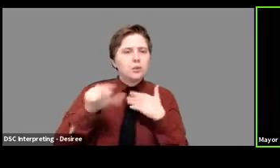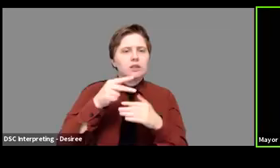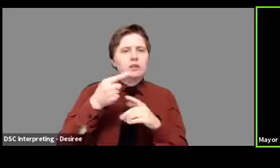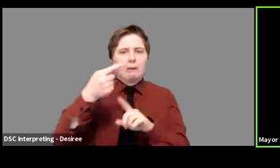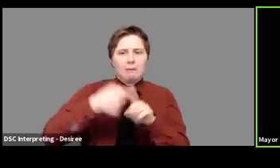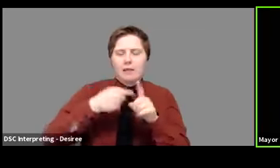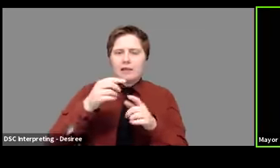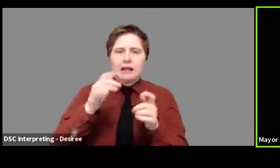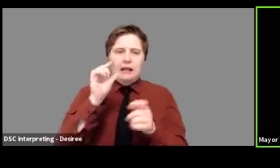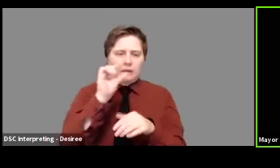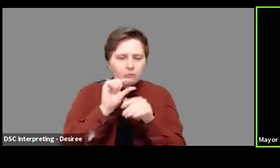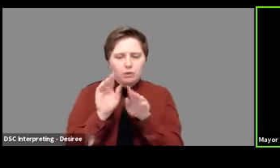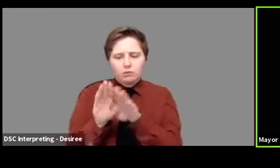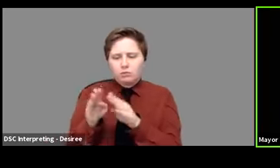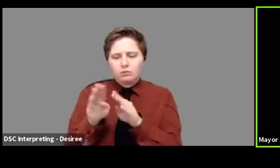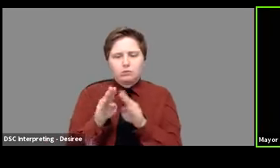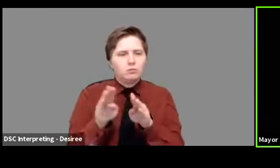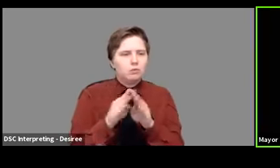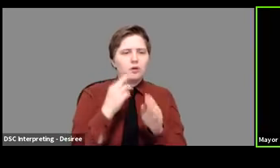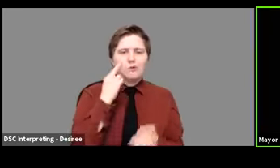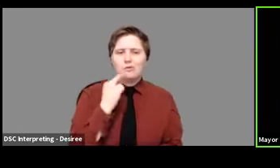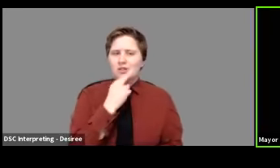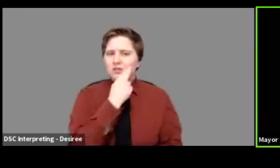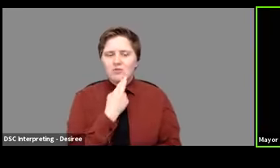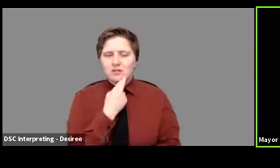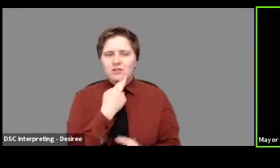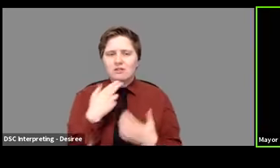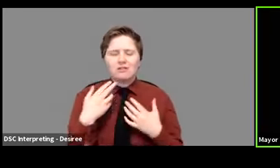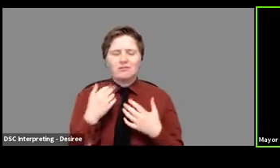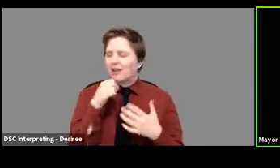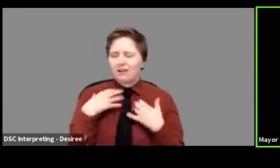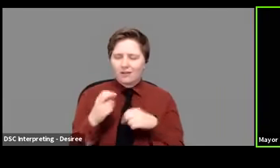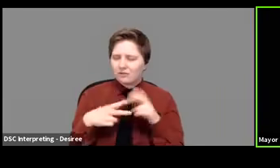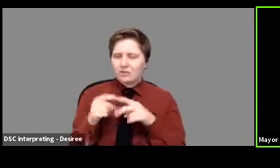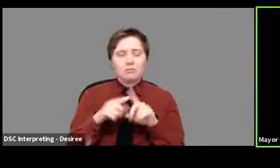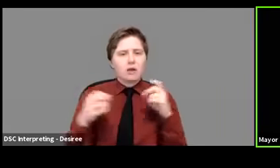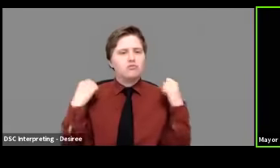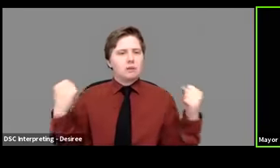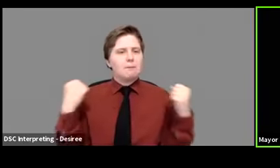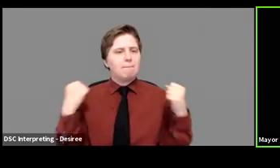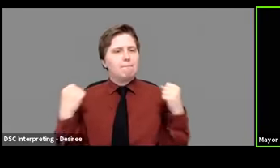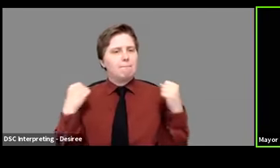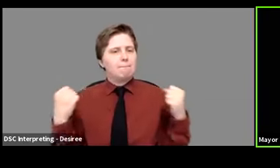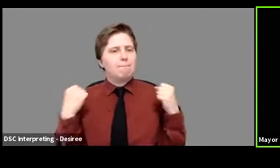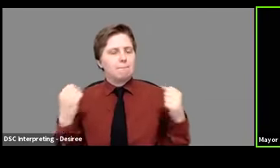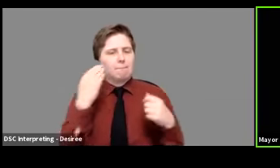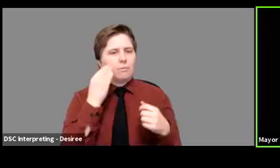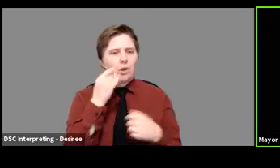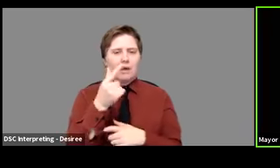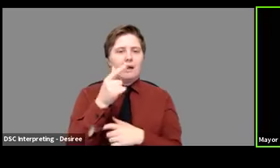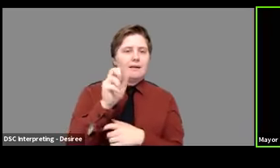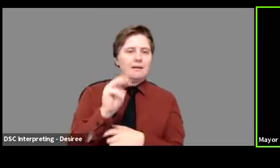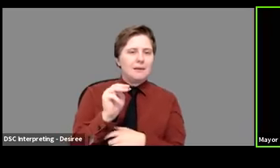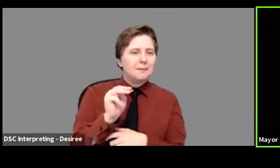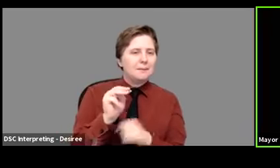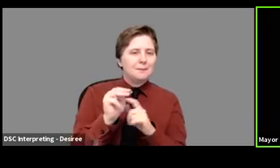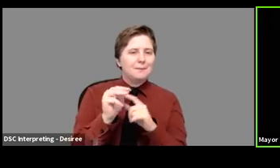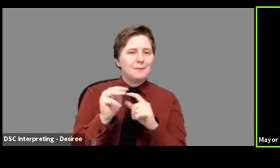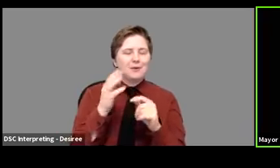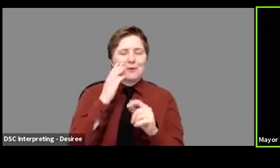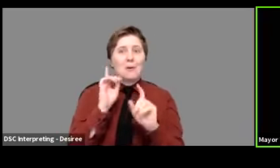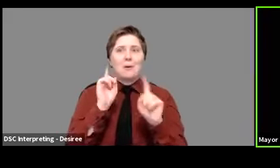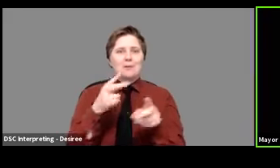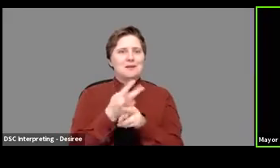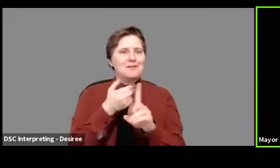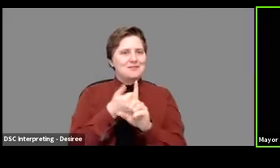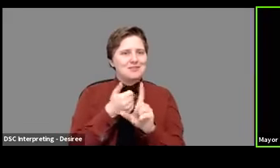restaurants, health facilities, where you tend to your health by working out,